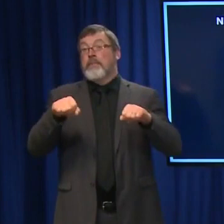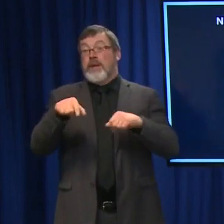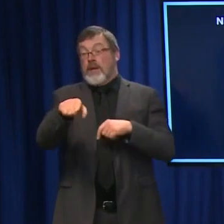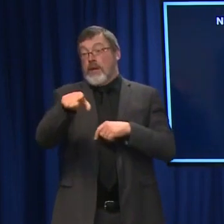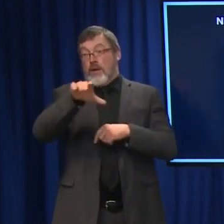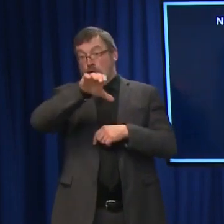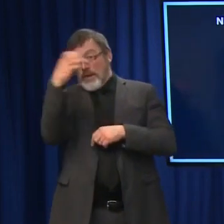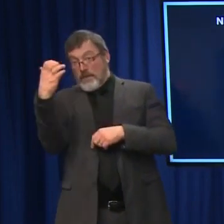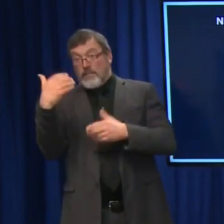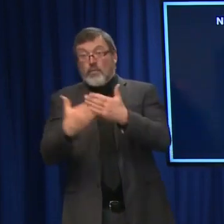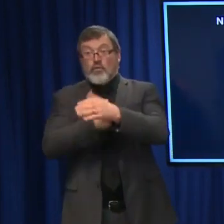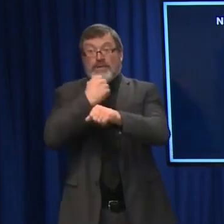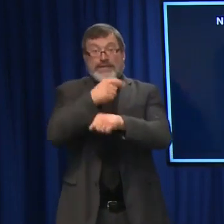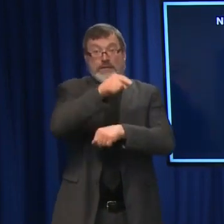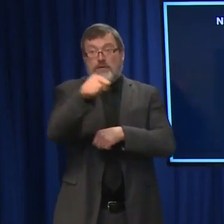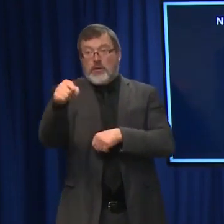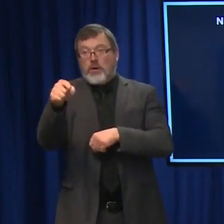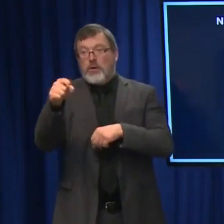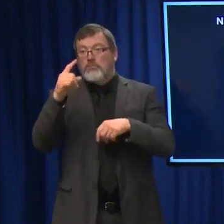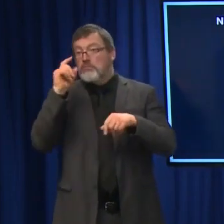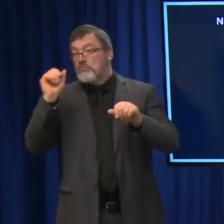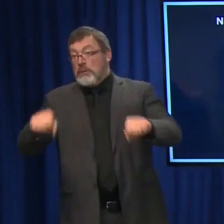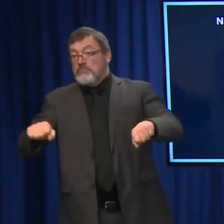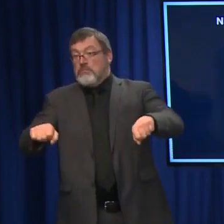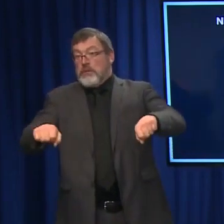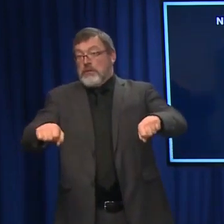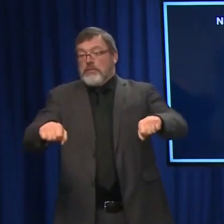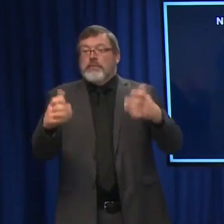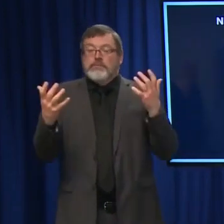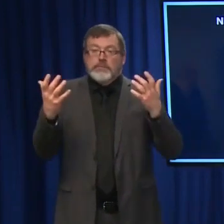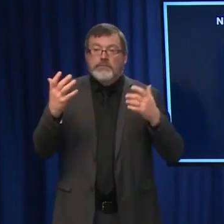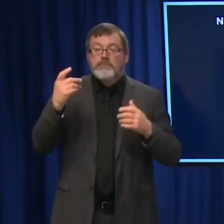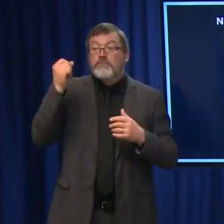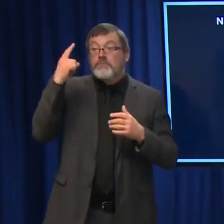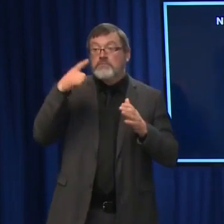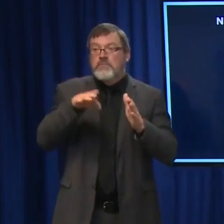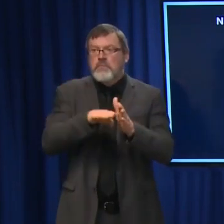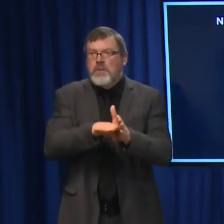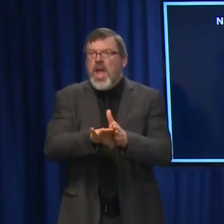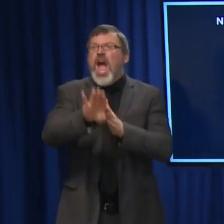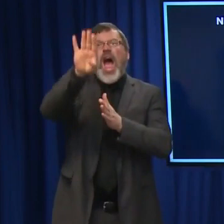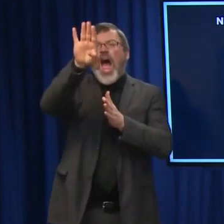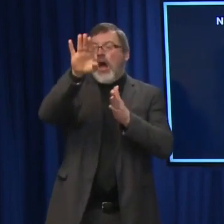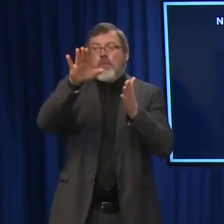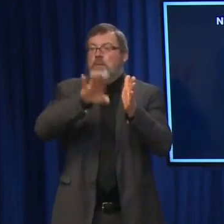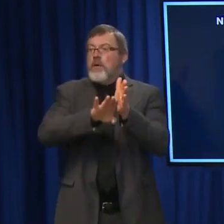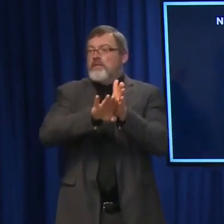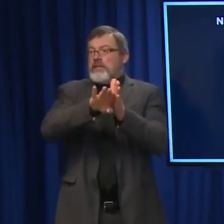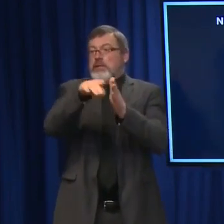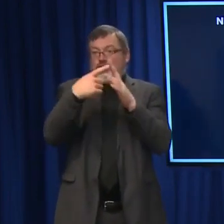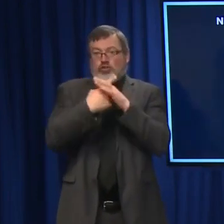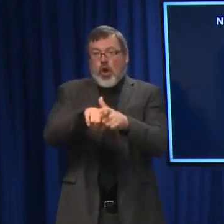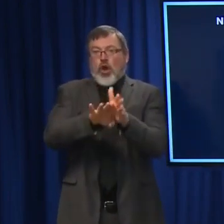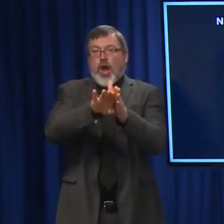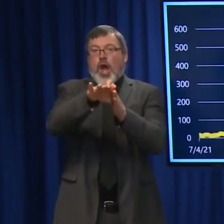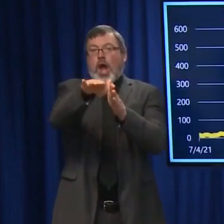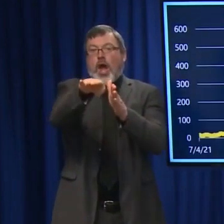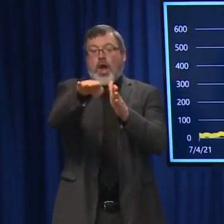we will. But it's nice to know that we're not skyrocketing on that asymptotic pace that we're at just about a month ago.